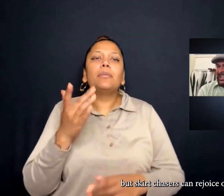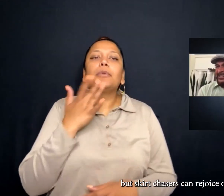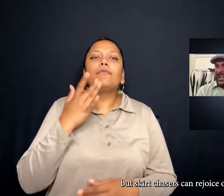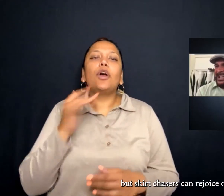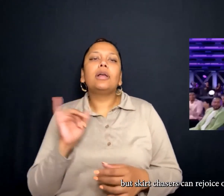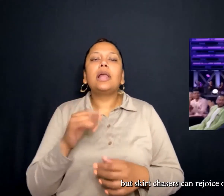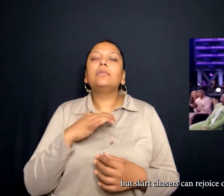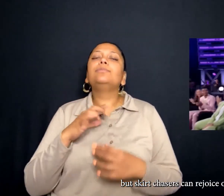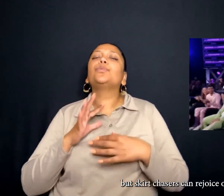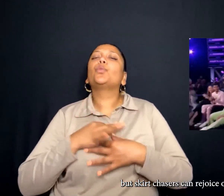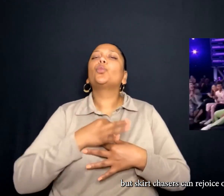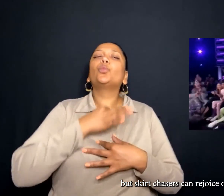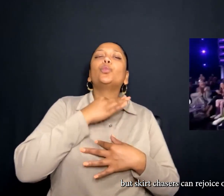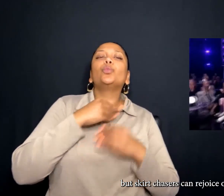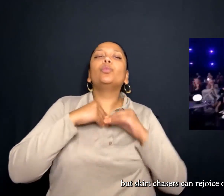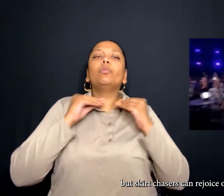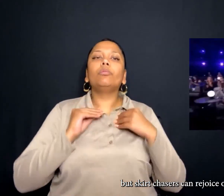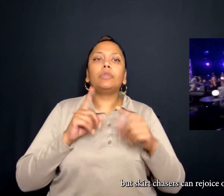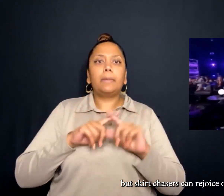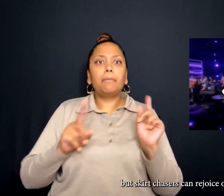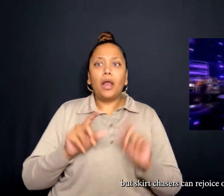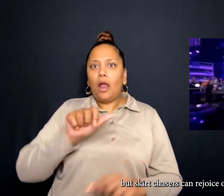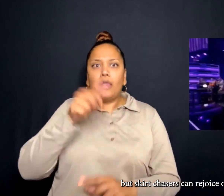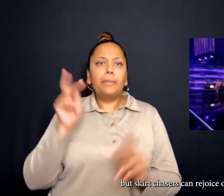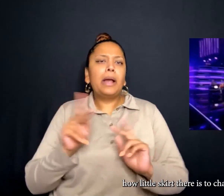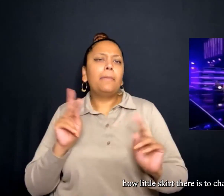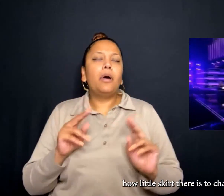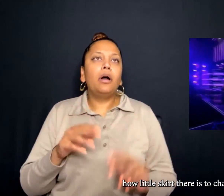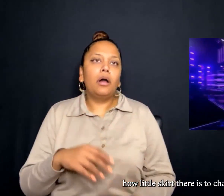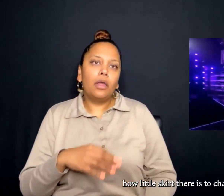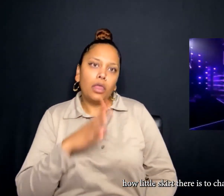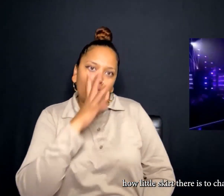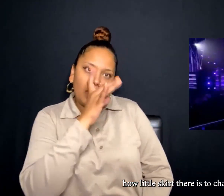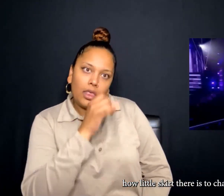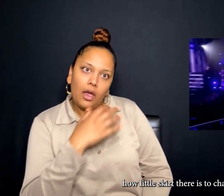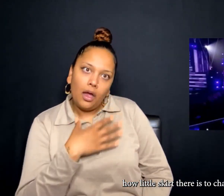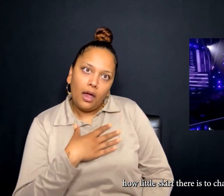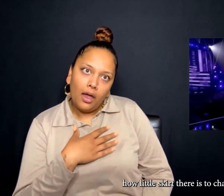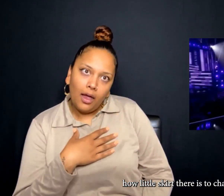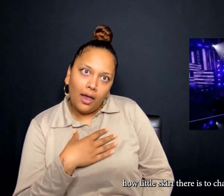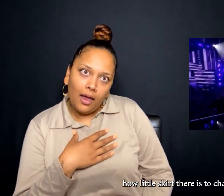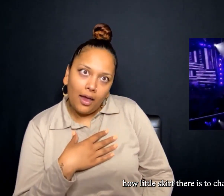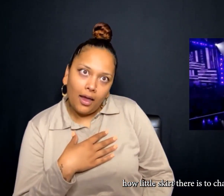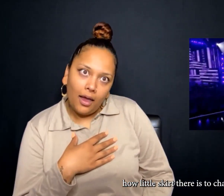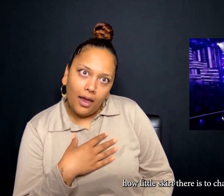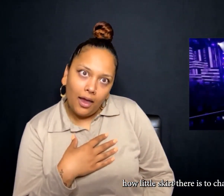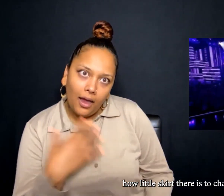skirt chasers can rejoice over how little skirt there is to chase. Peace!